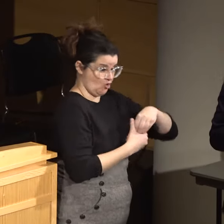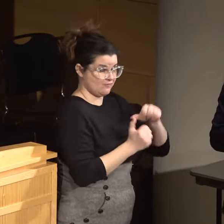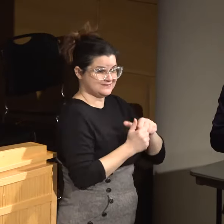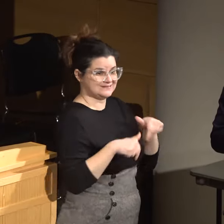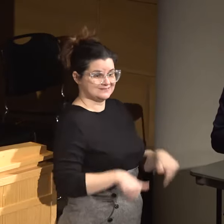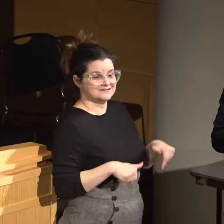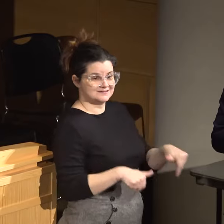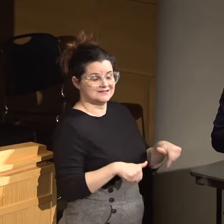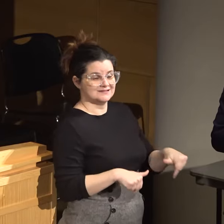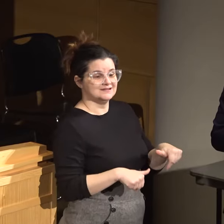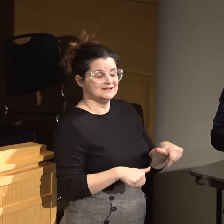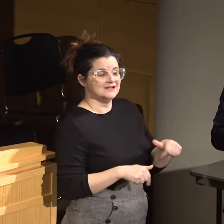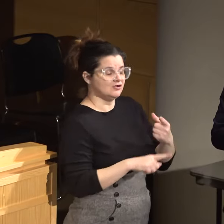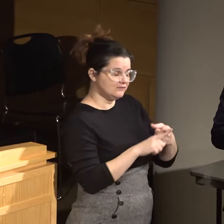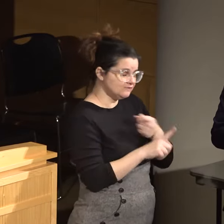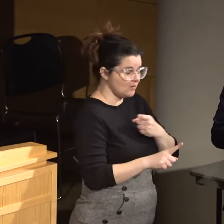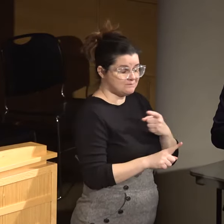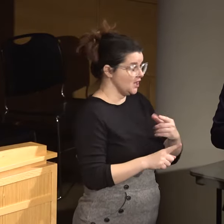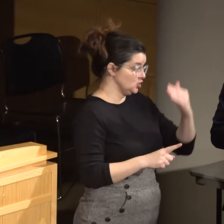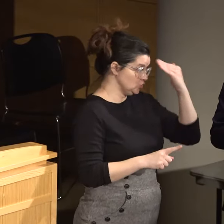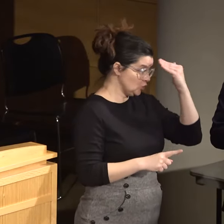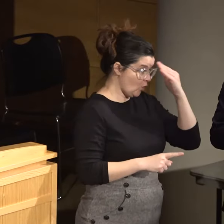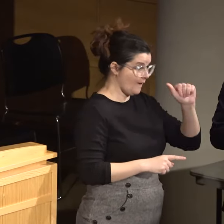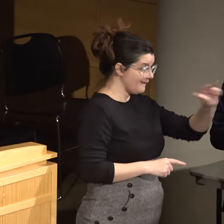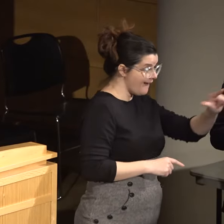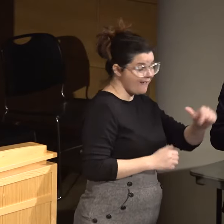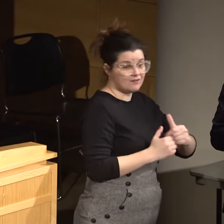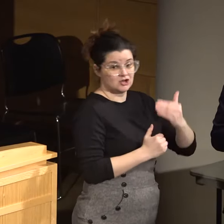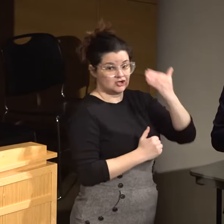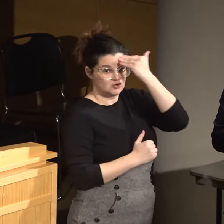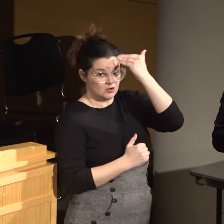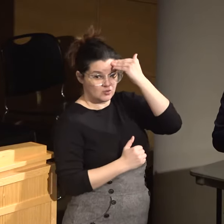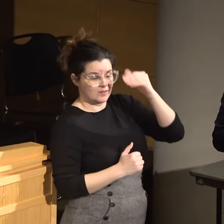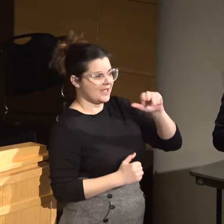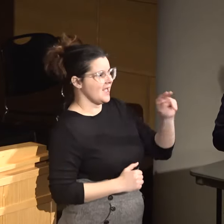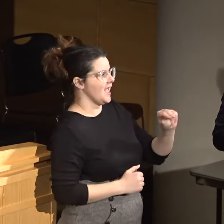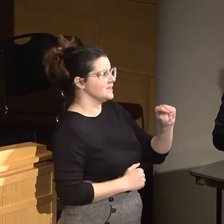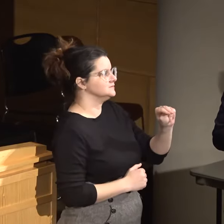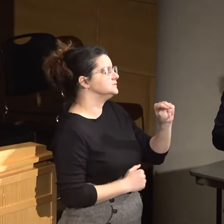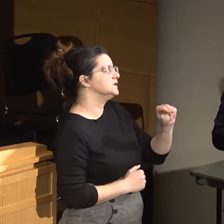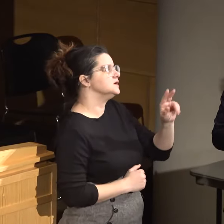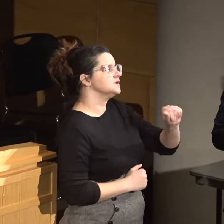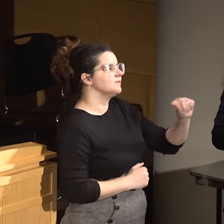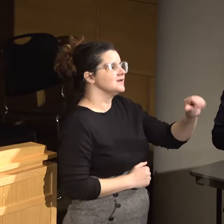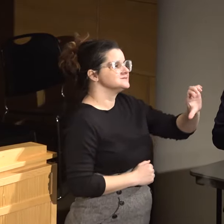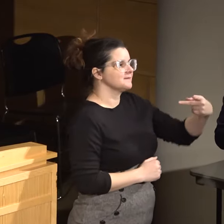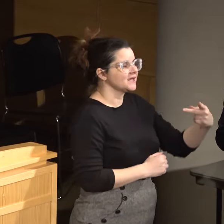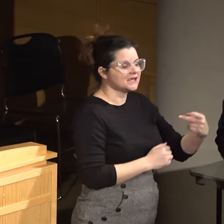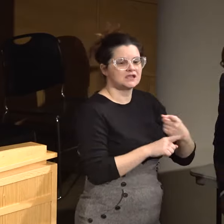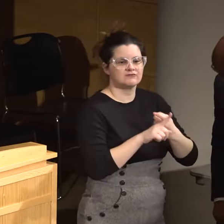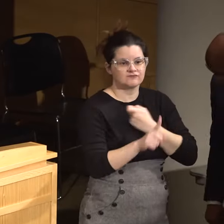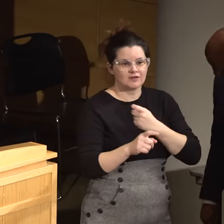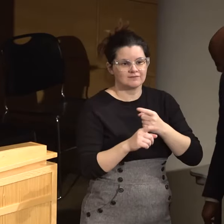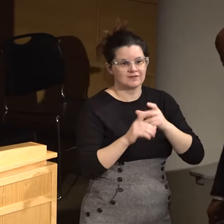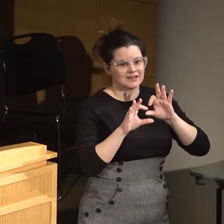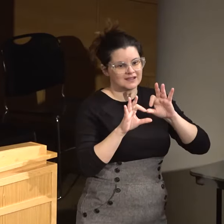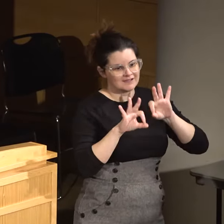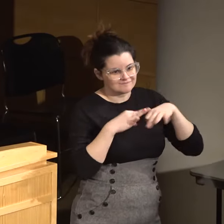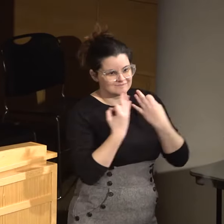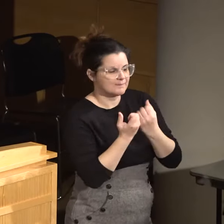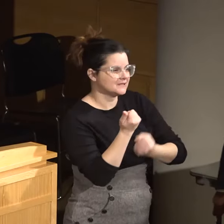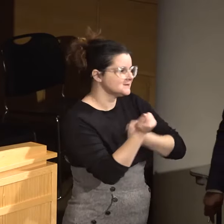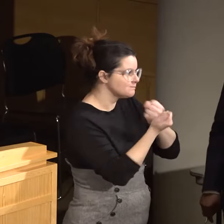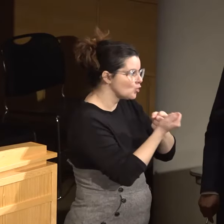because from knowing AL, knowing NAACP, from Family Supporting